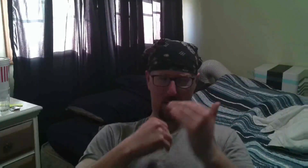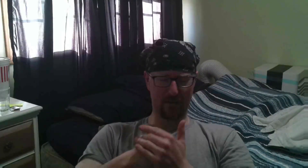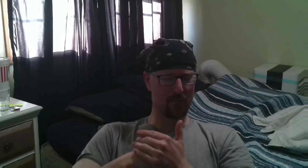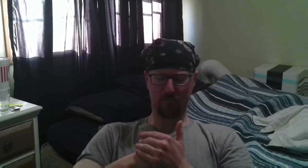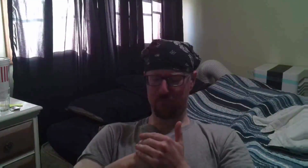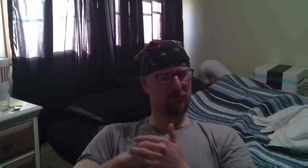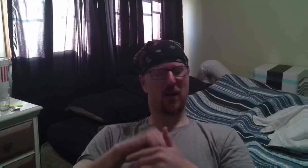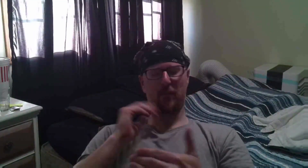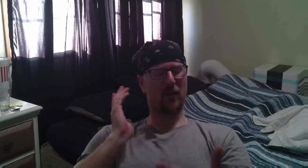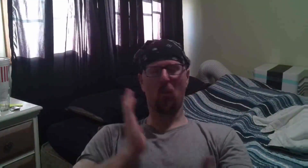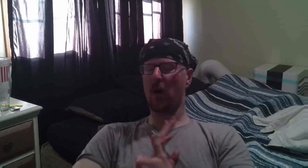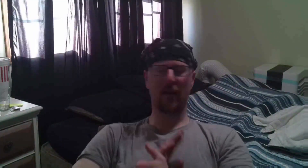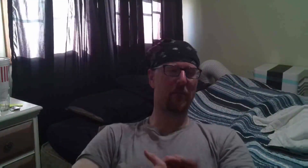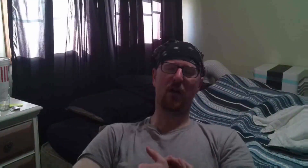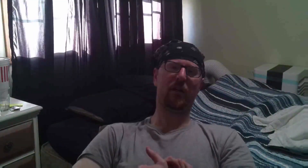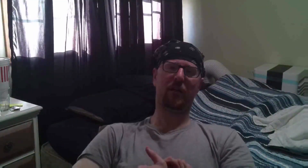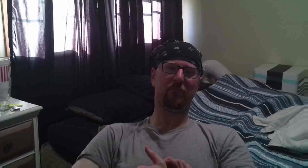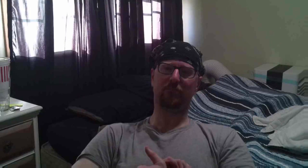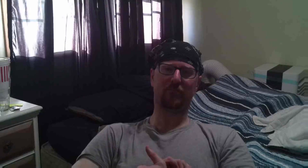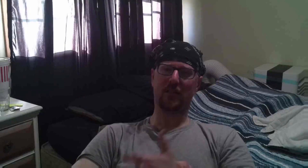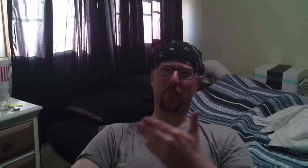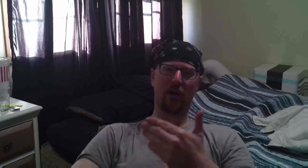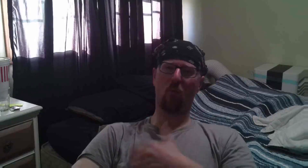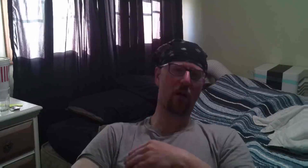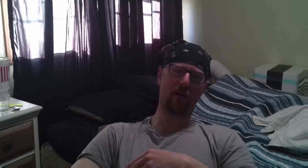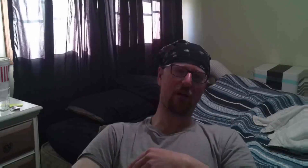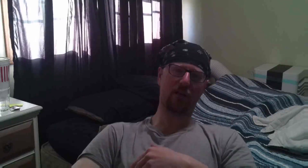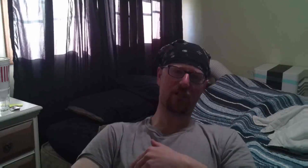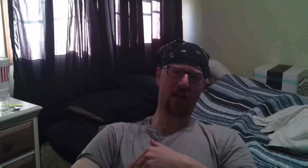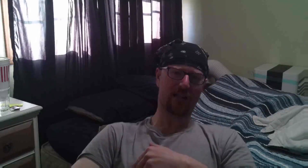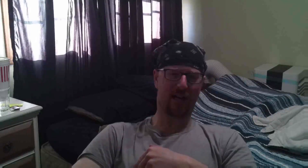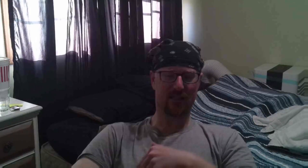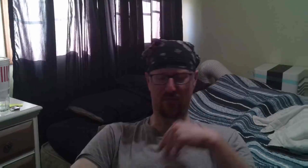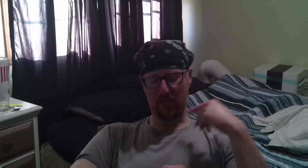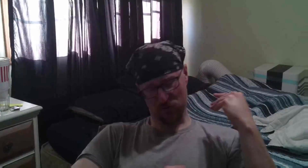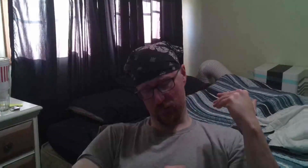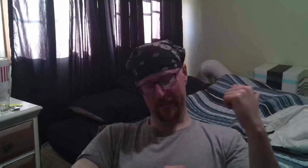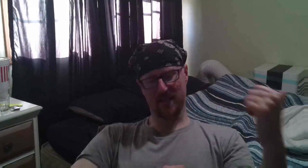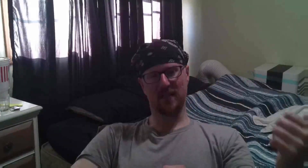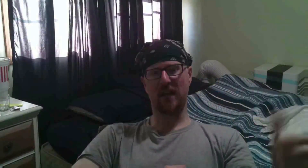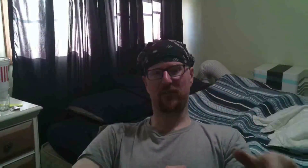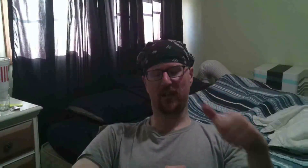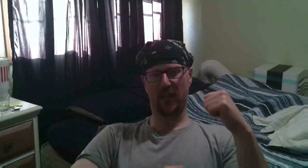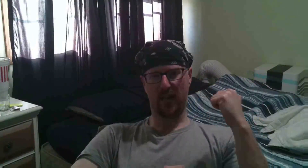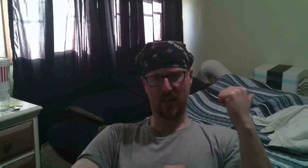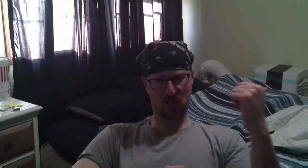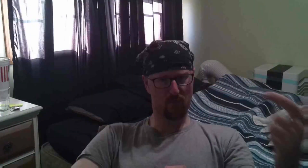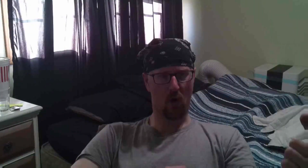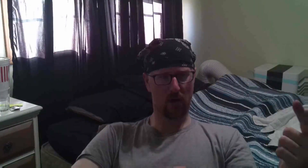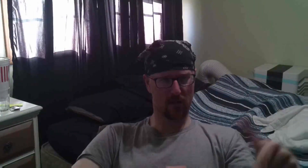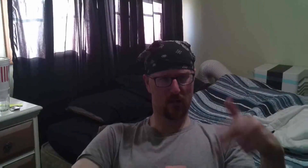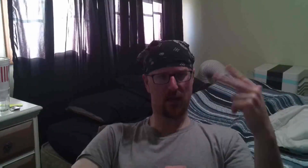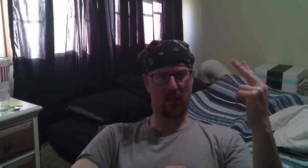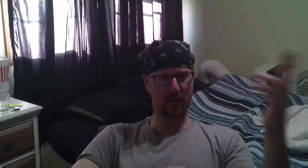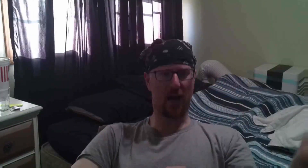with probably one in a million it's probably a one in a million chance you guys if you're doing this safely and smartly and not